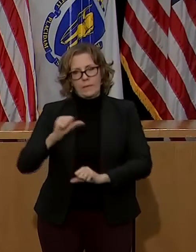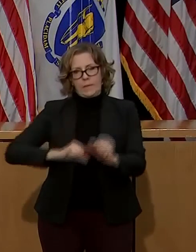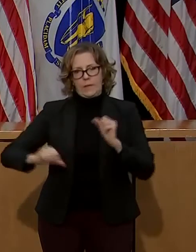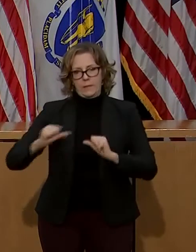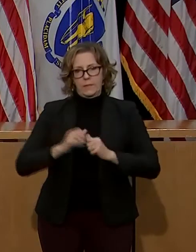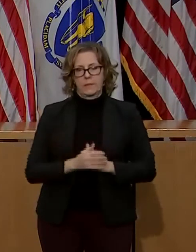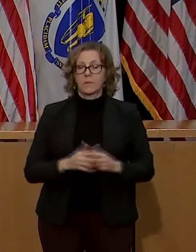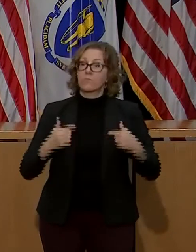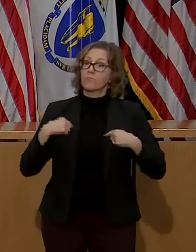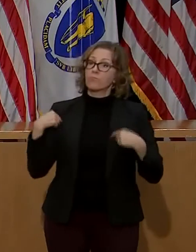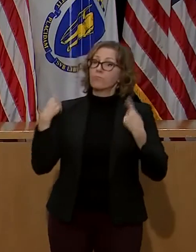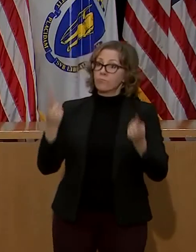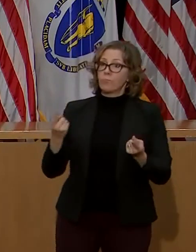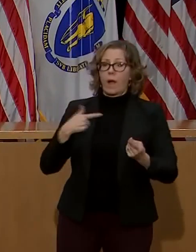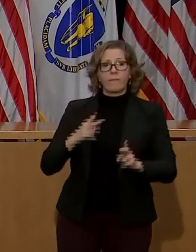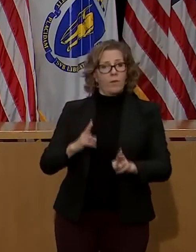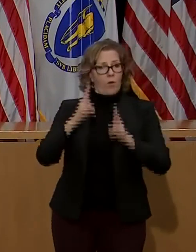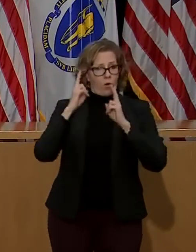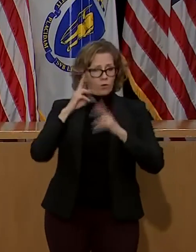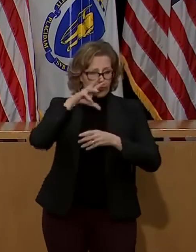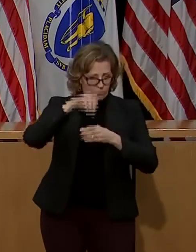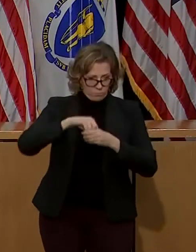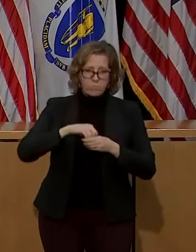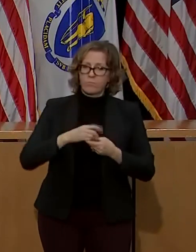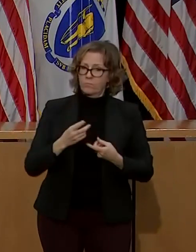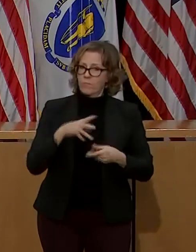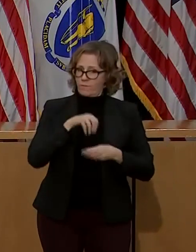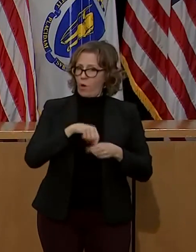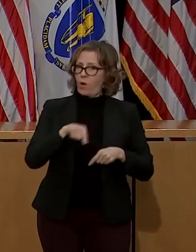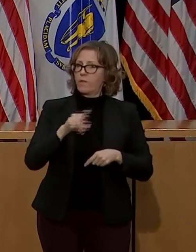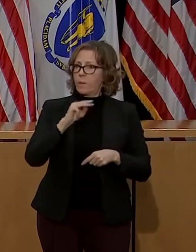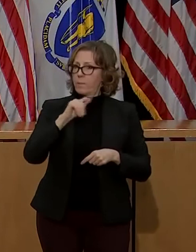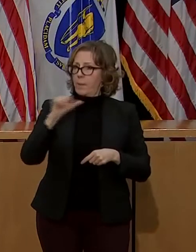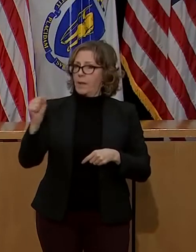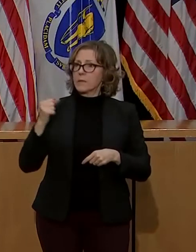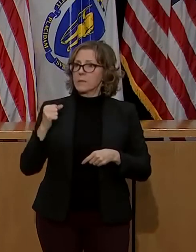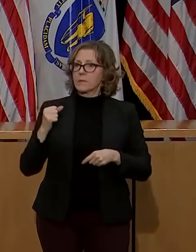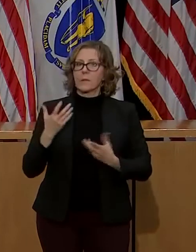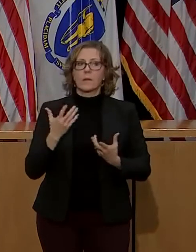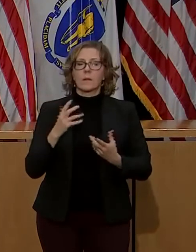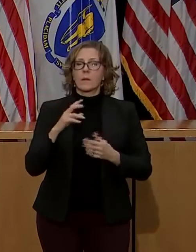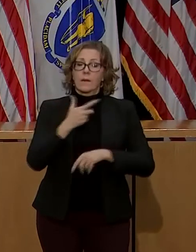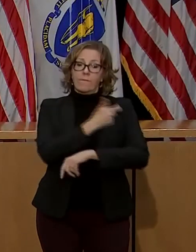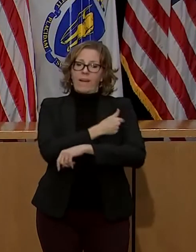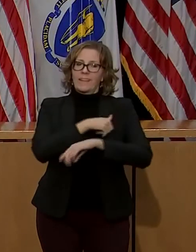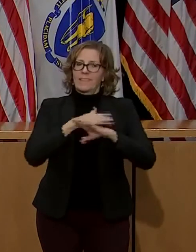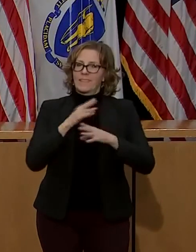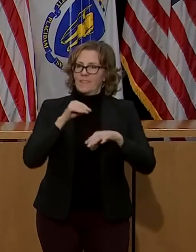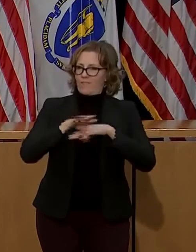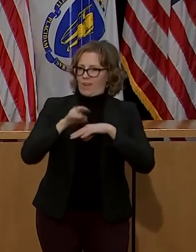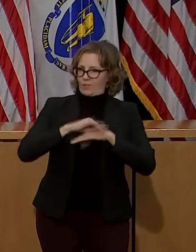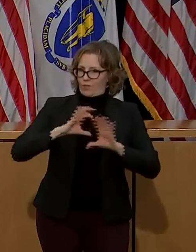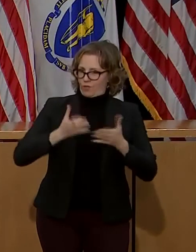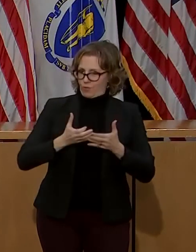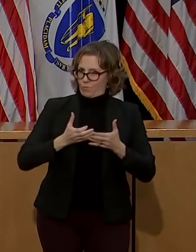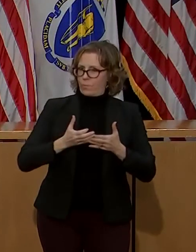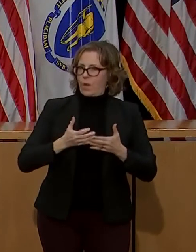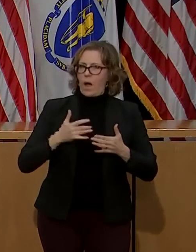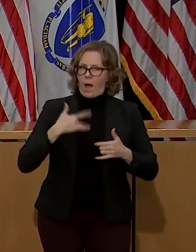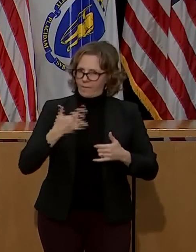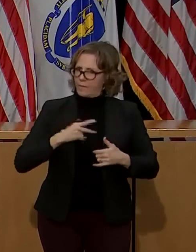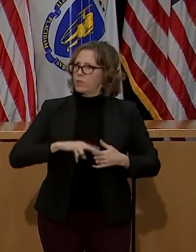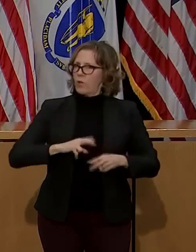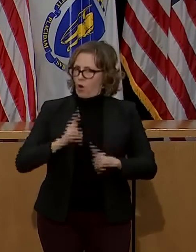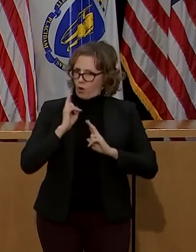serving on the Commonwealth's COVID-19 vaccine advisory group and can say with great certainty that equity is and will continue to be